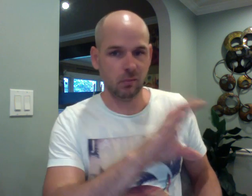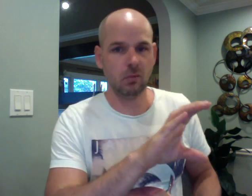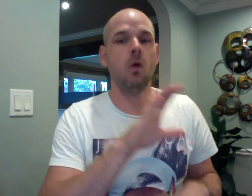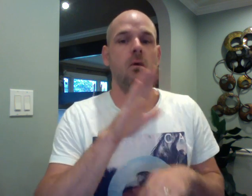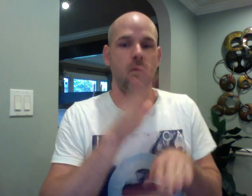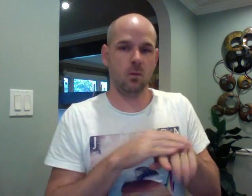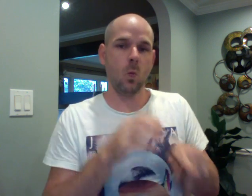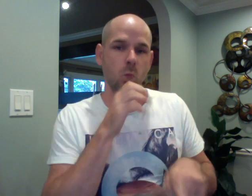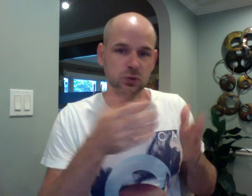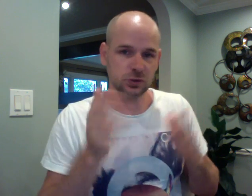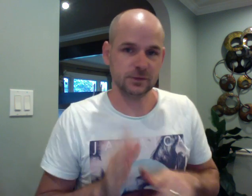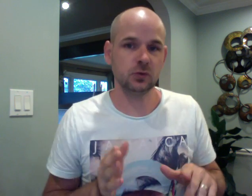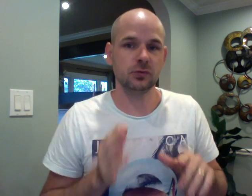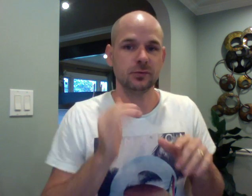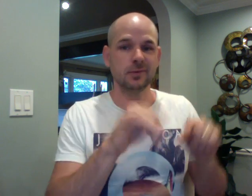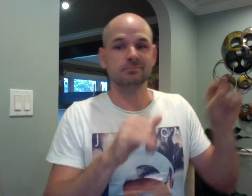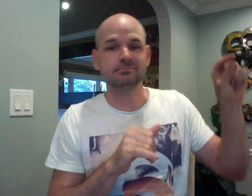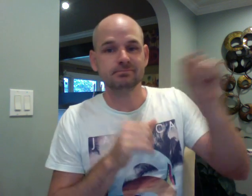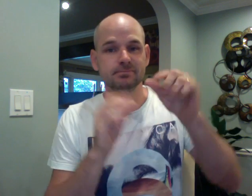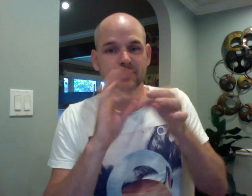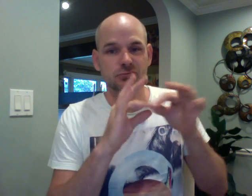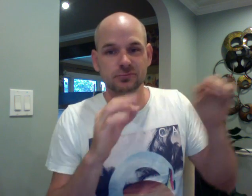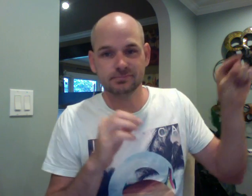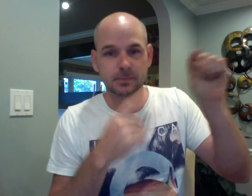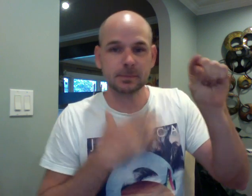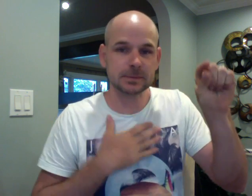how I I like the Got it! I got